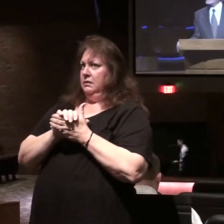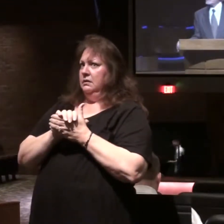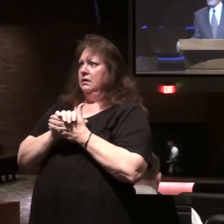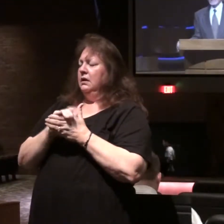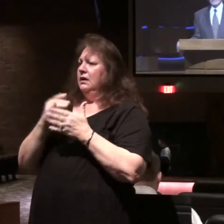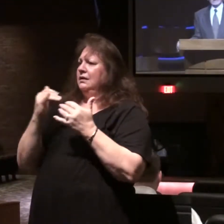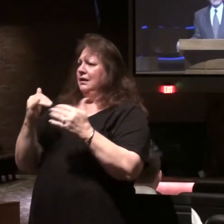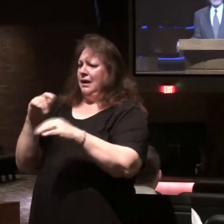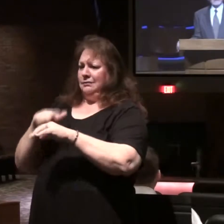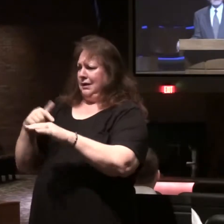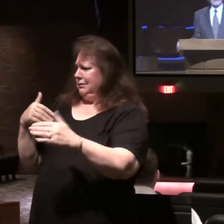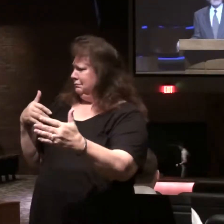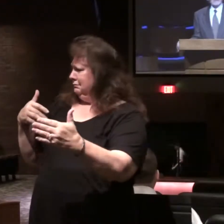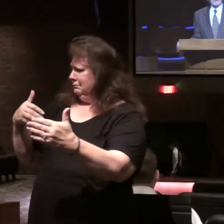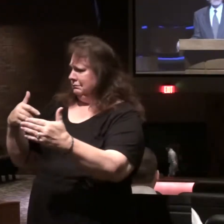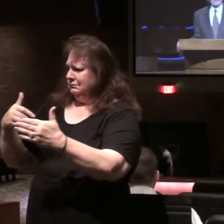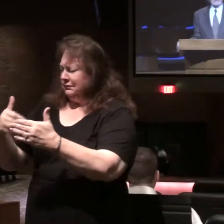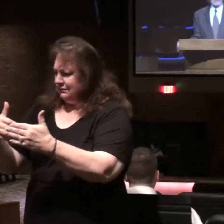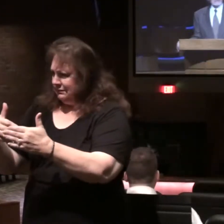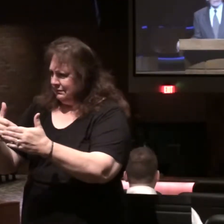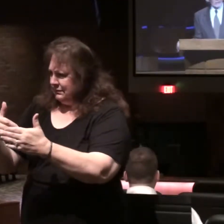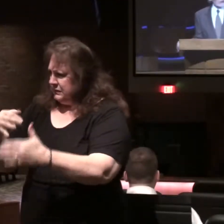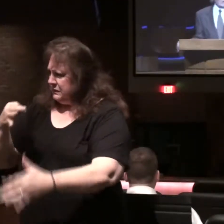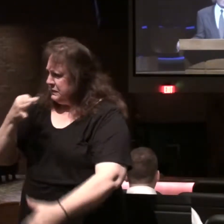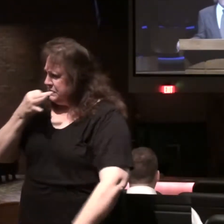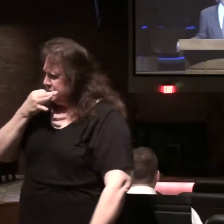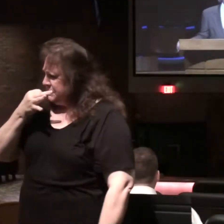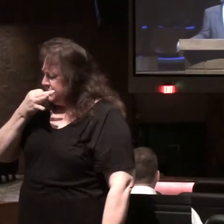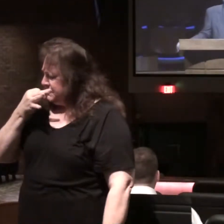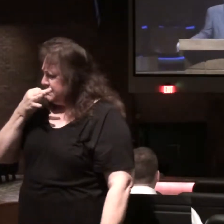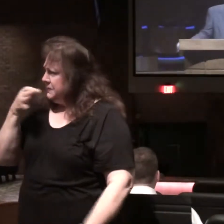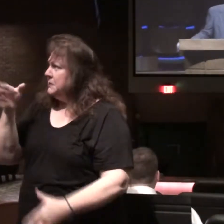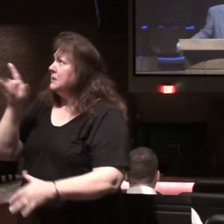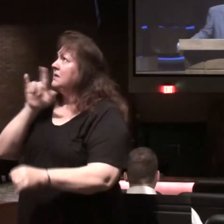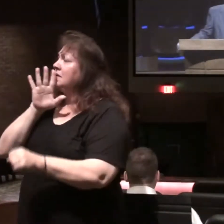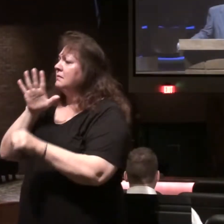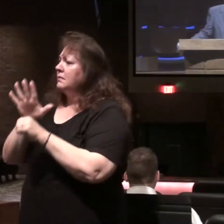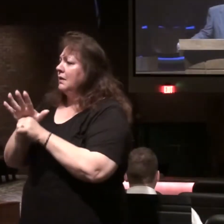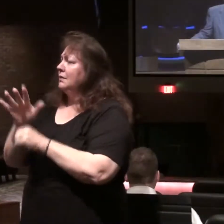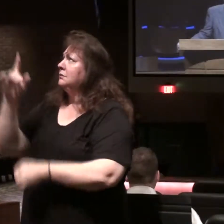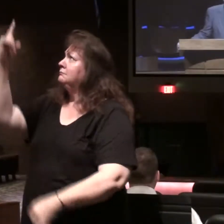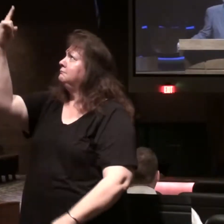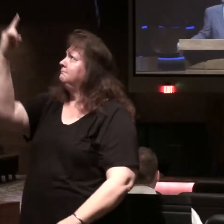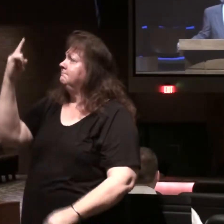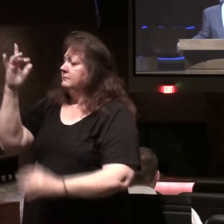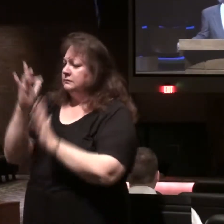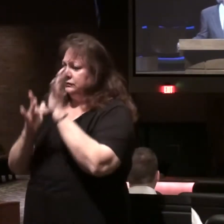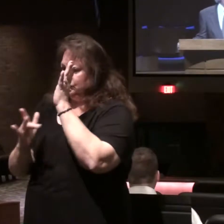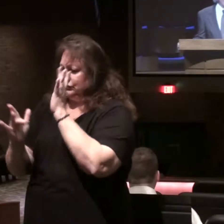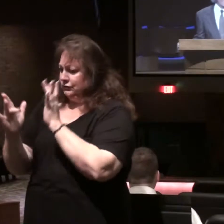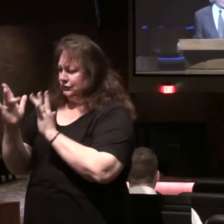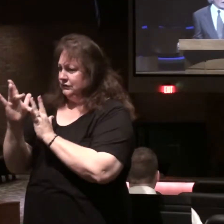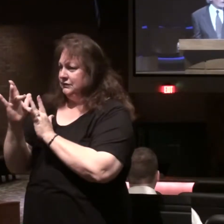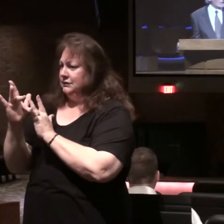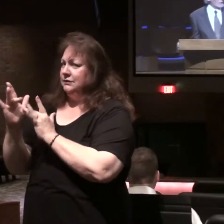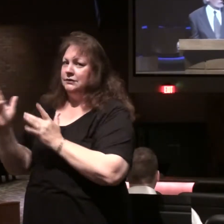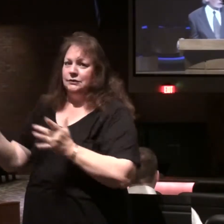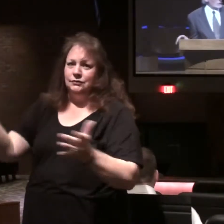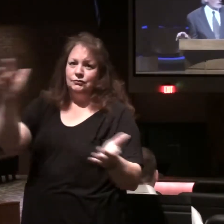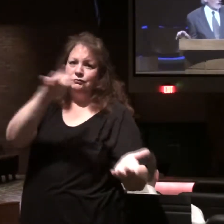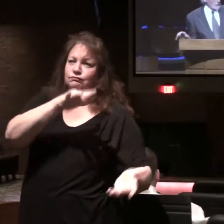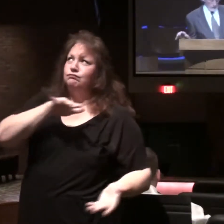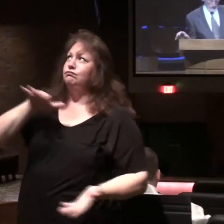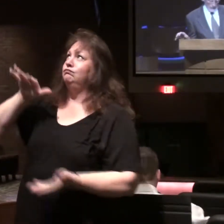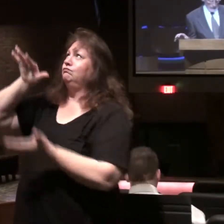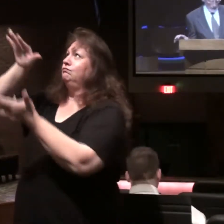nearer we are to what God has promised. The coming of Jesus Christ that gathers